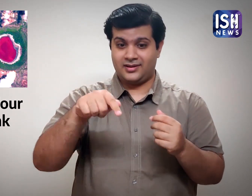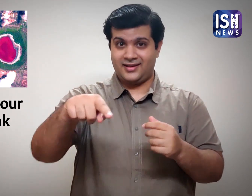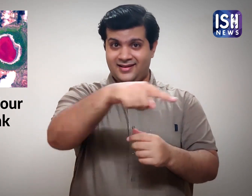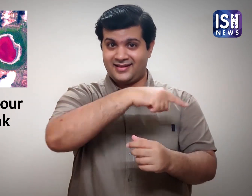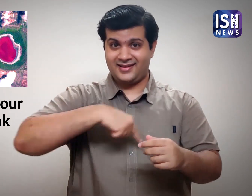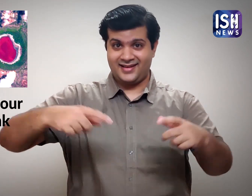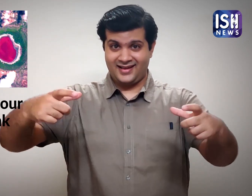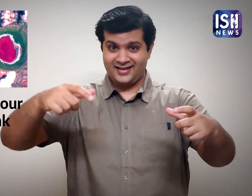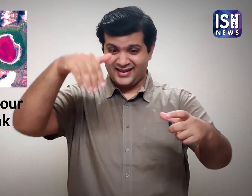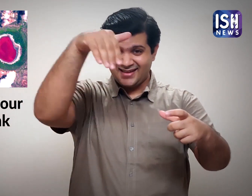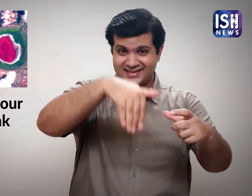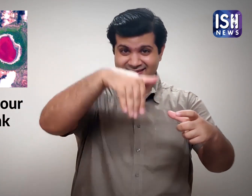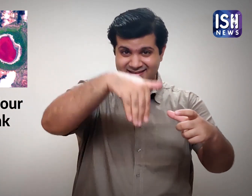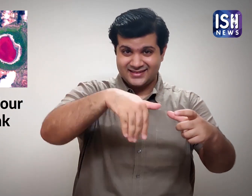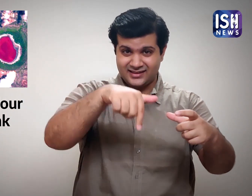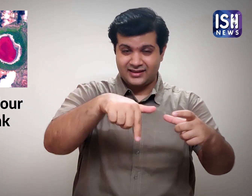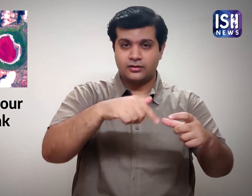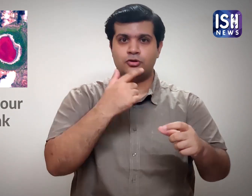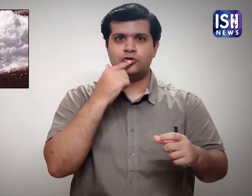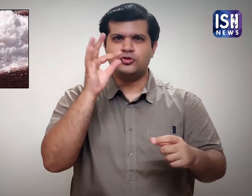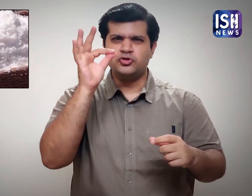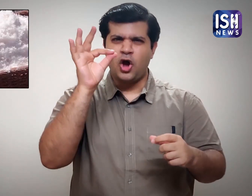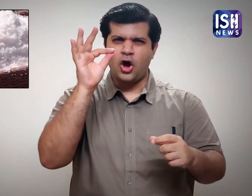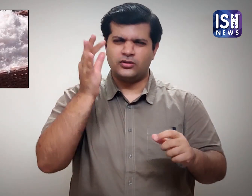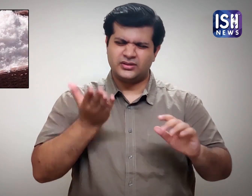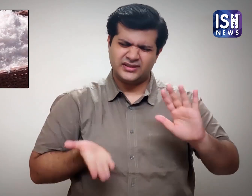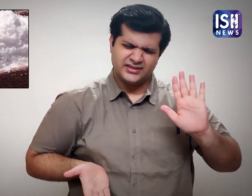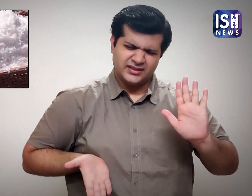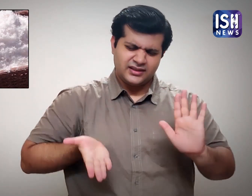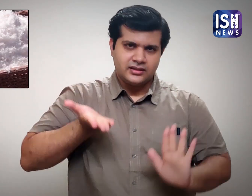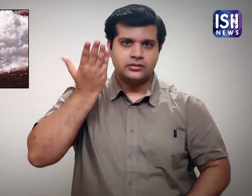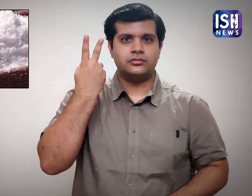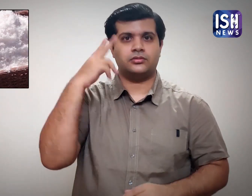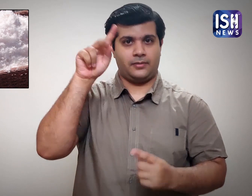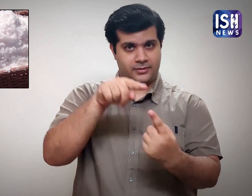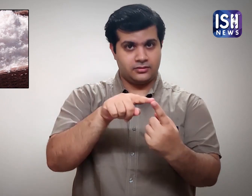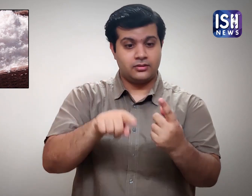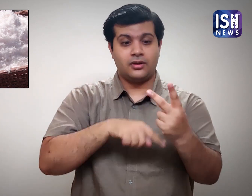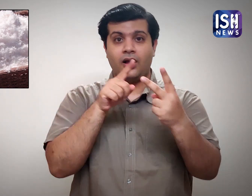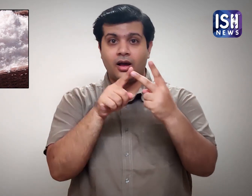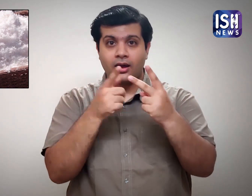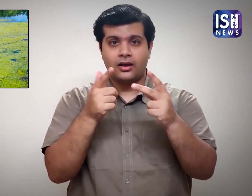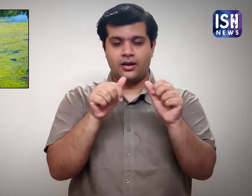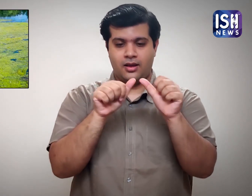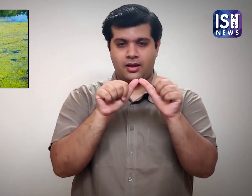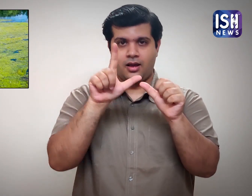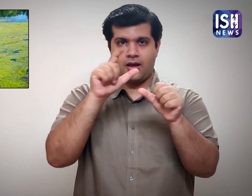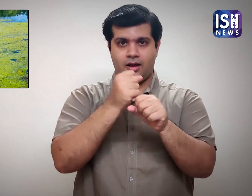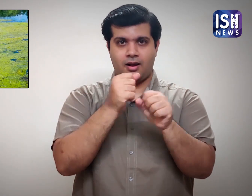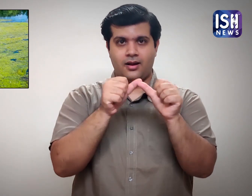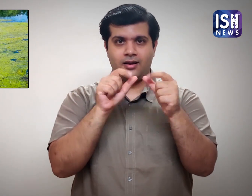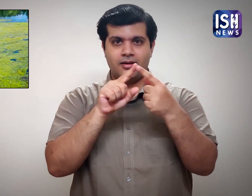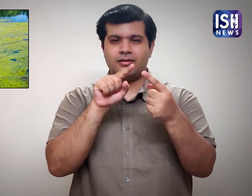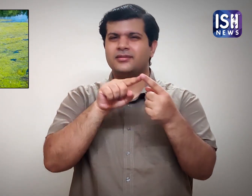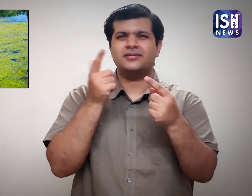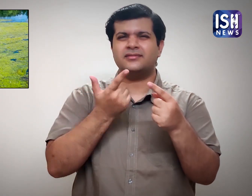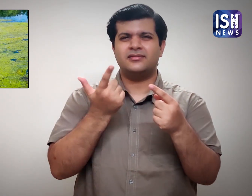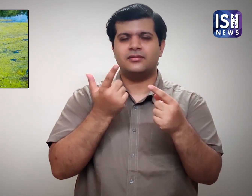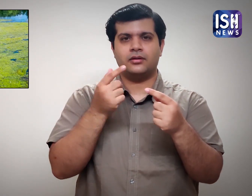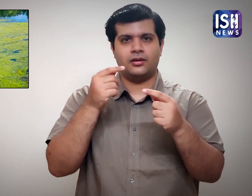is due to high levels of salinity and the presence presence of algae in